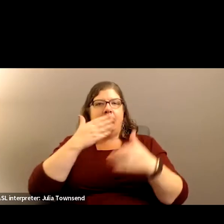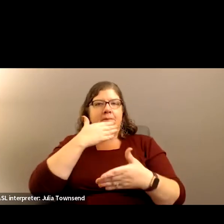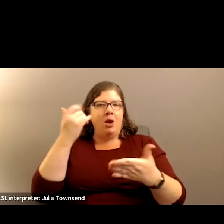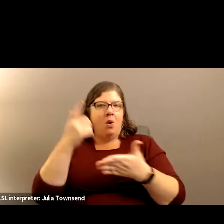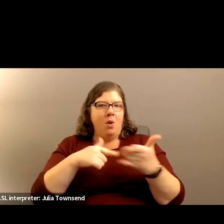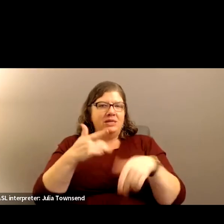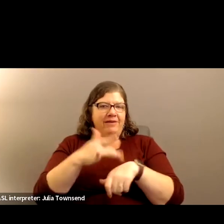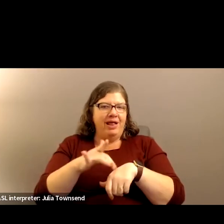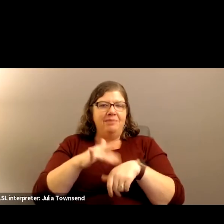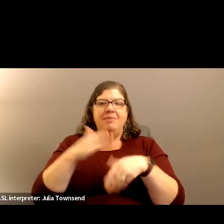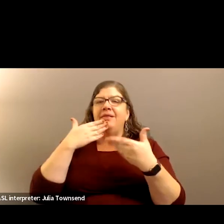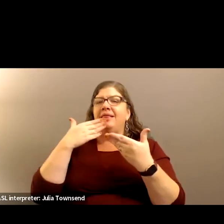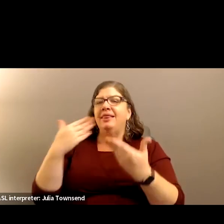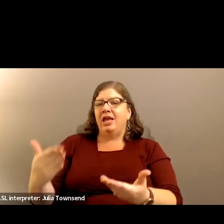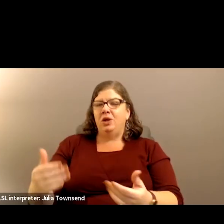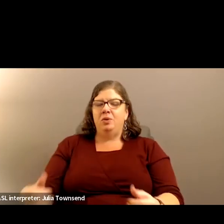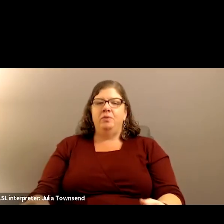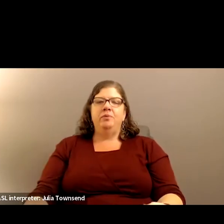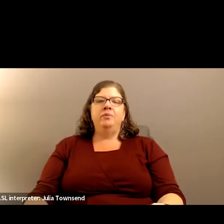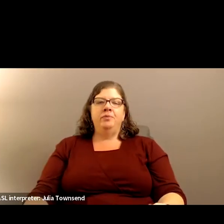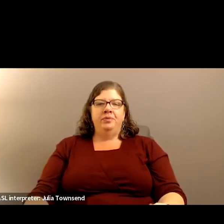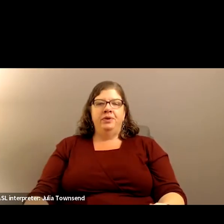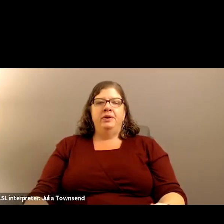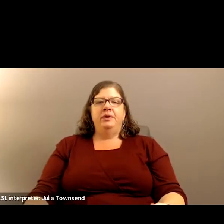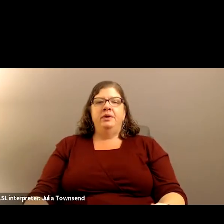what's available. Thank you. Thank you.